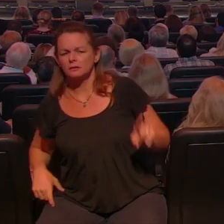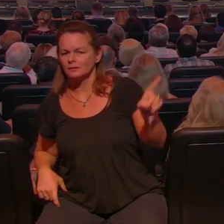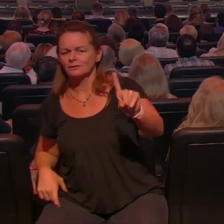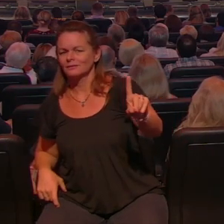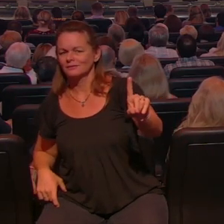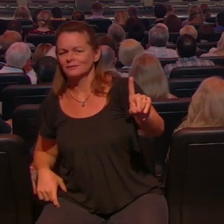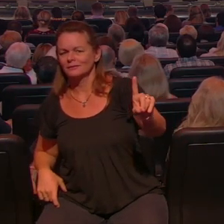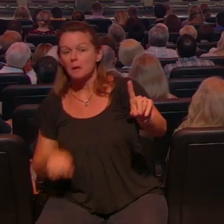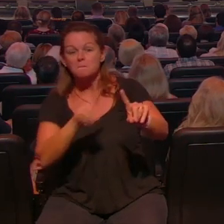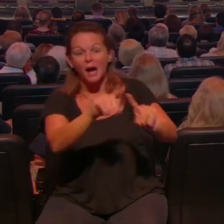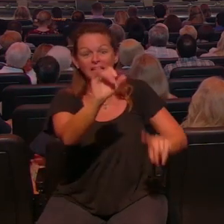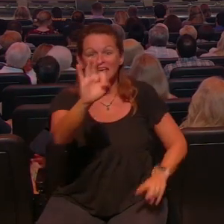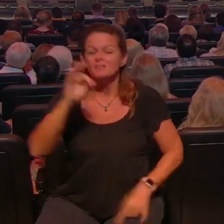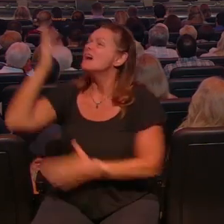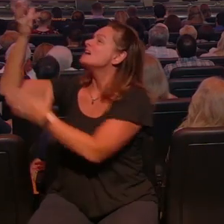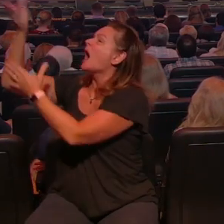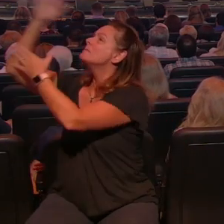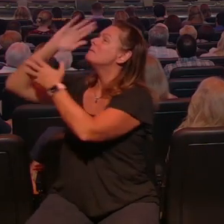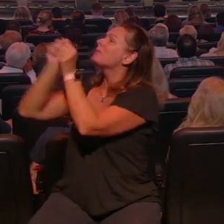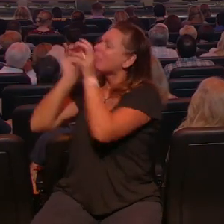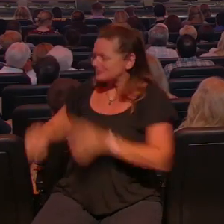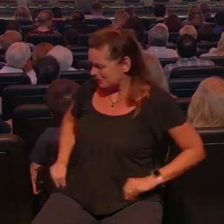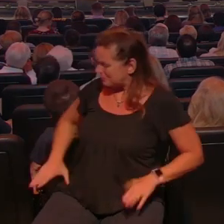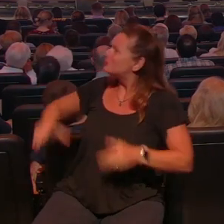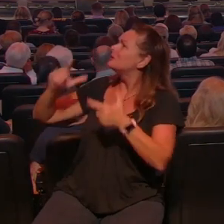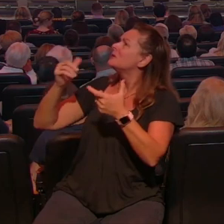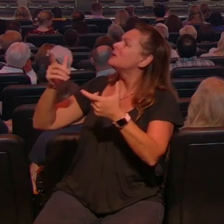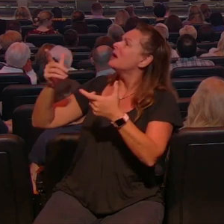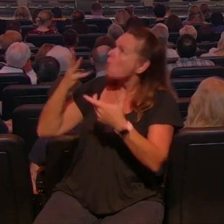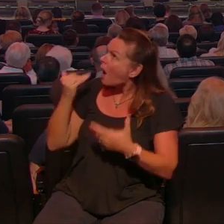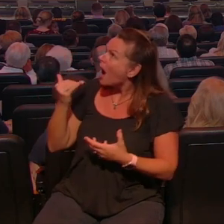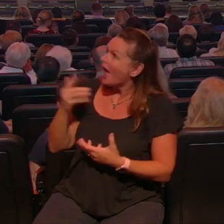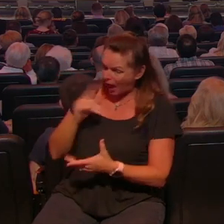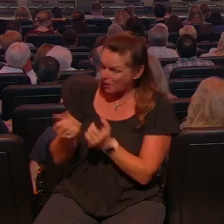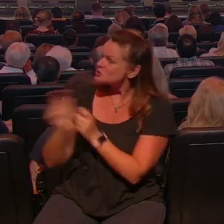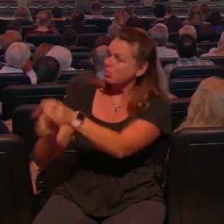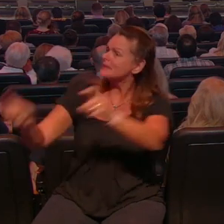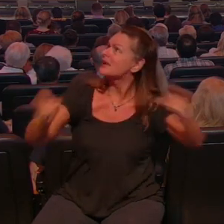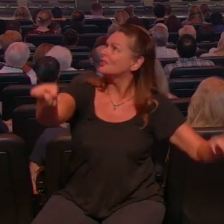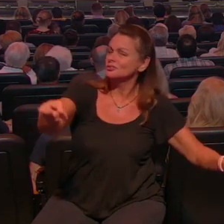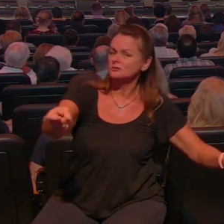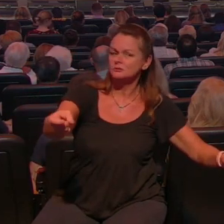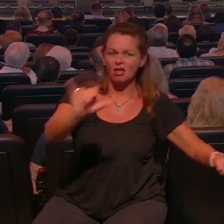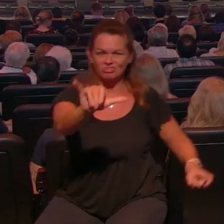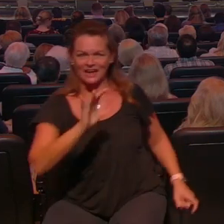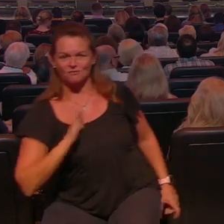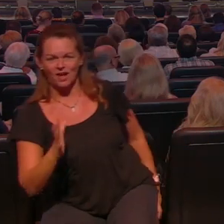grace and mercy to people so when your heart's right I think it's okay to pray for your business I think it's okay to pray for a raise or a